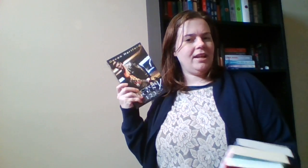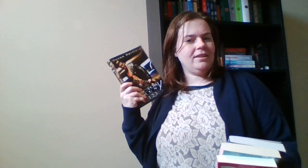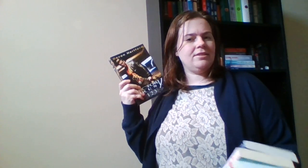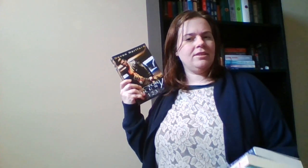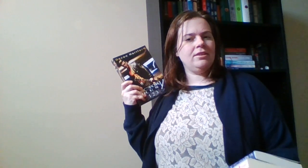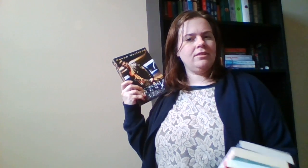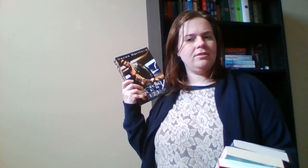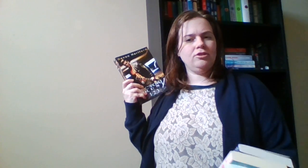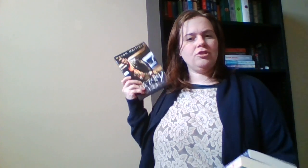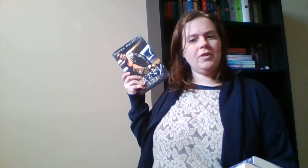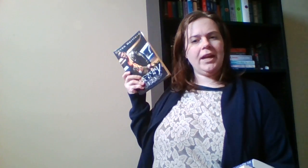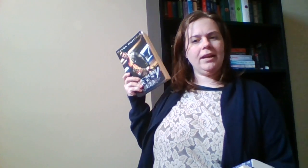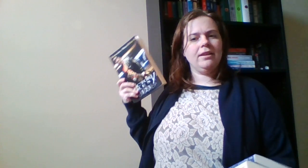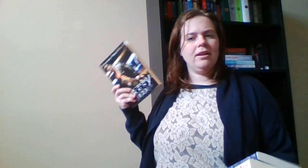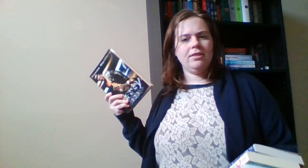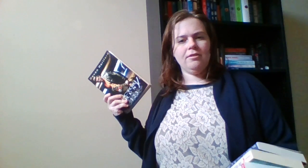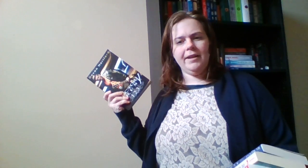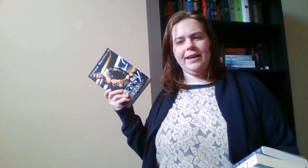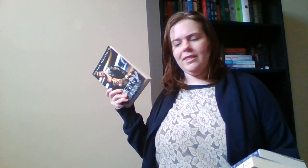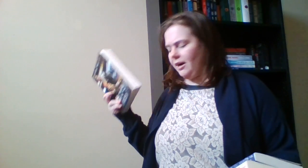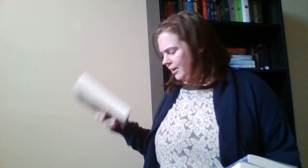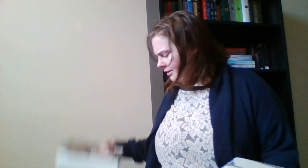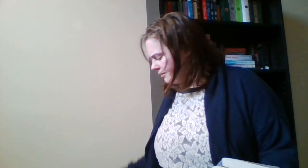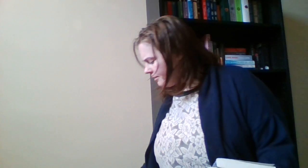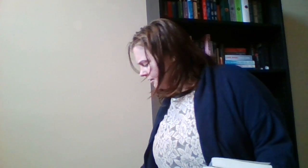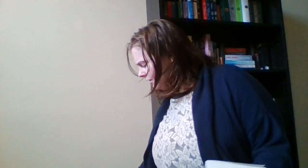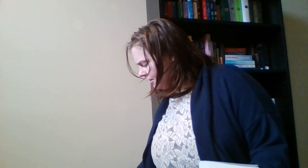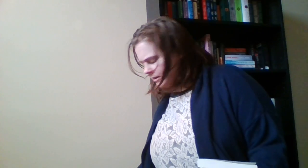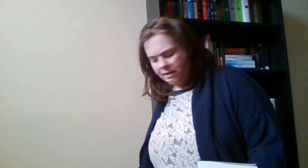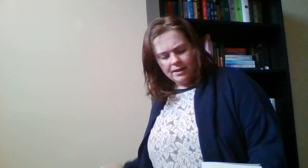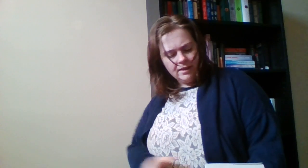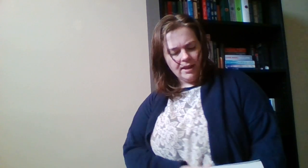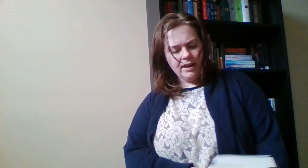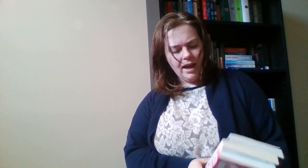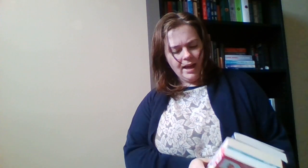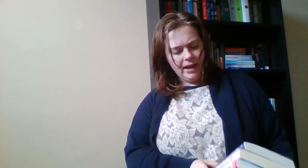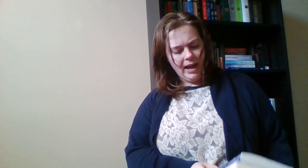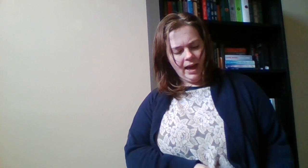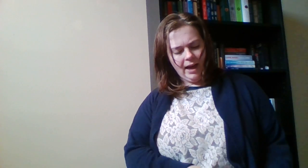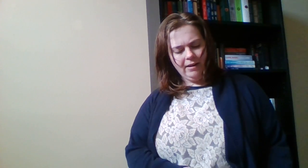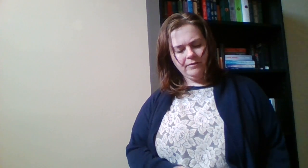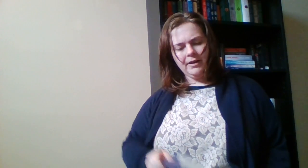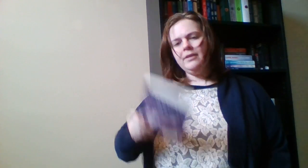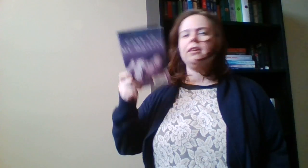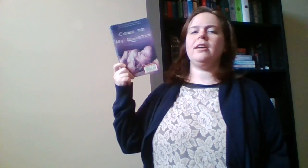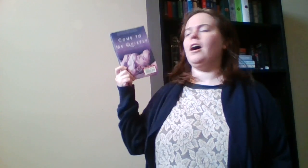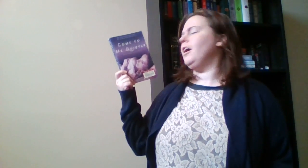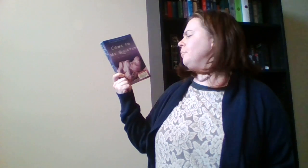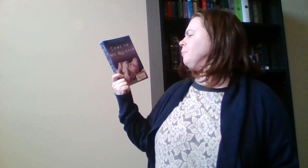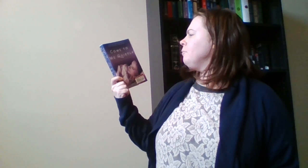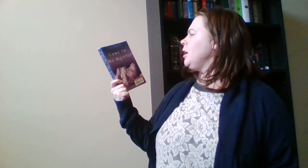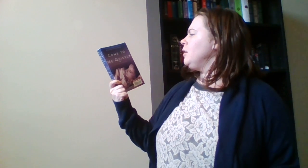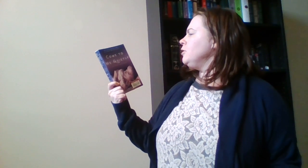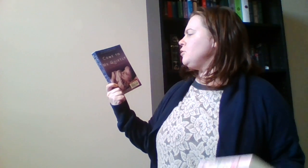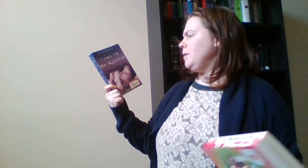these during the readathon. Then I have Come to Me